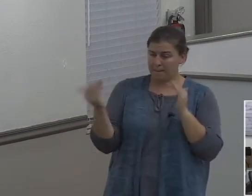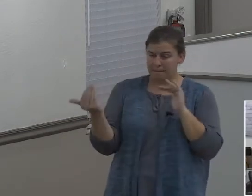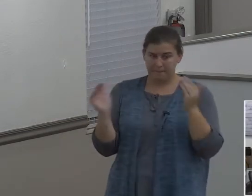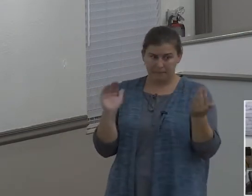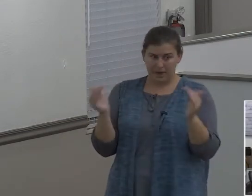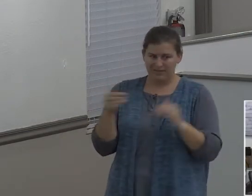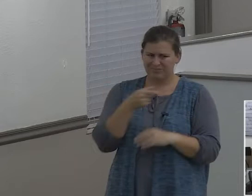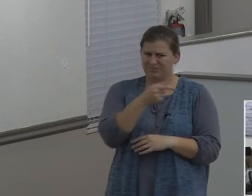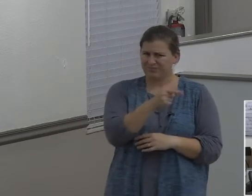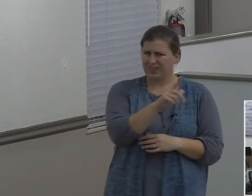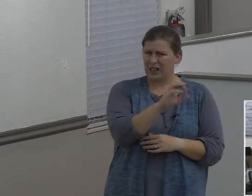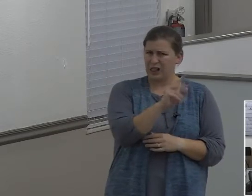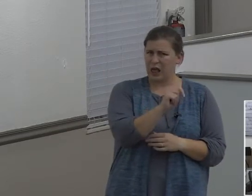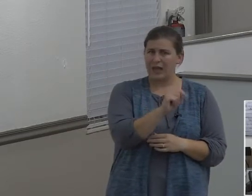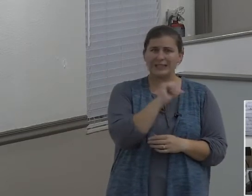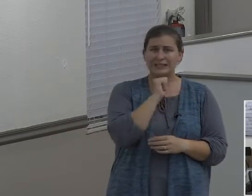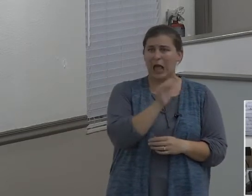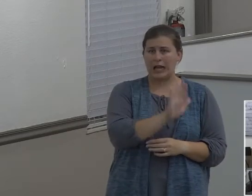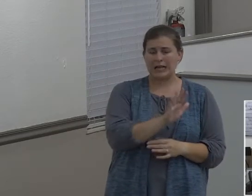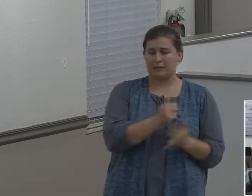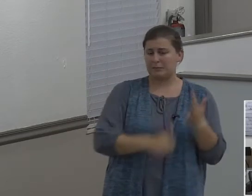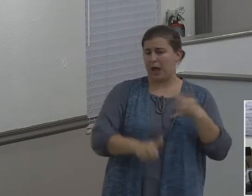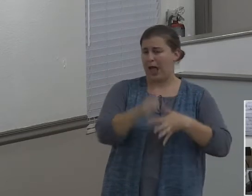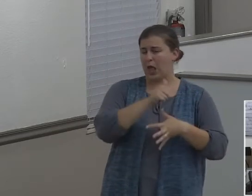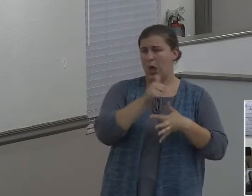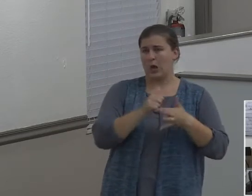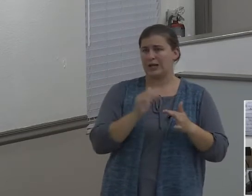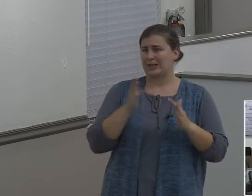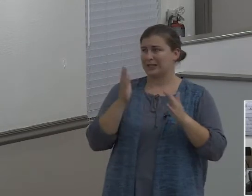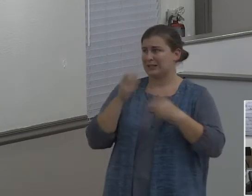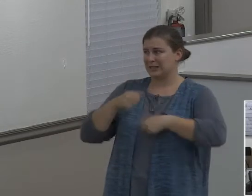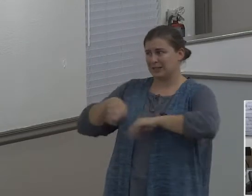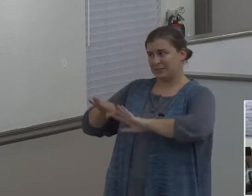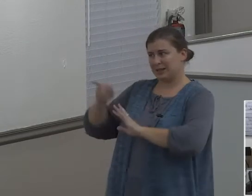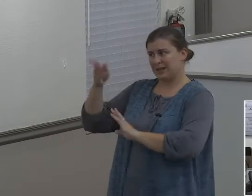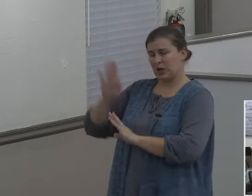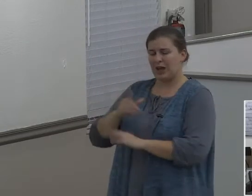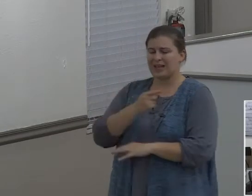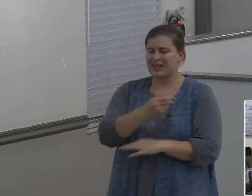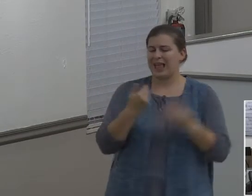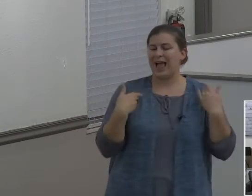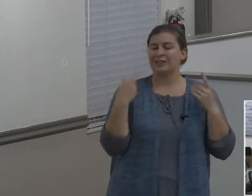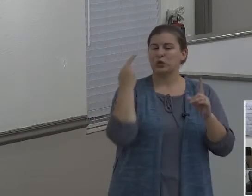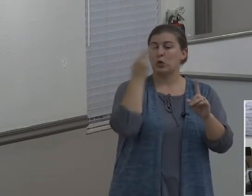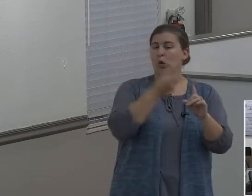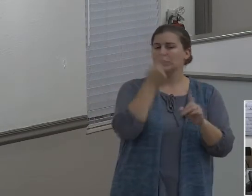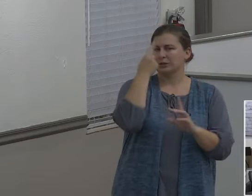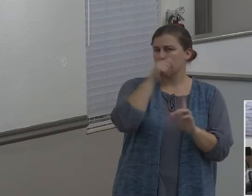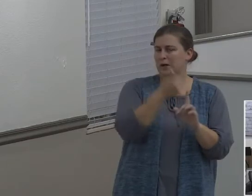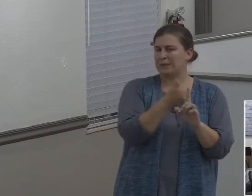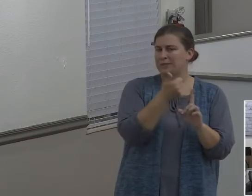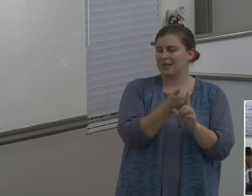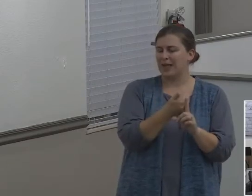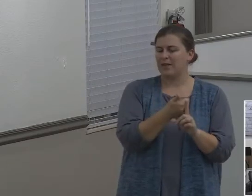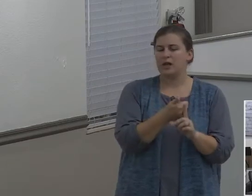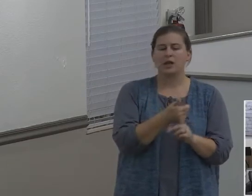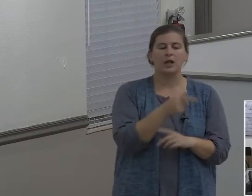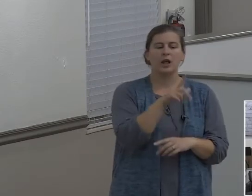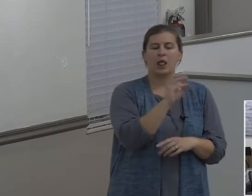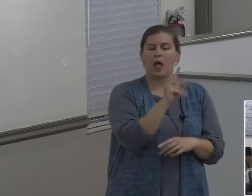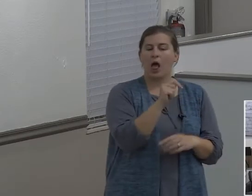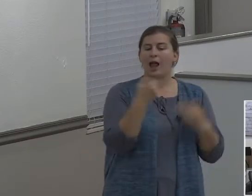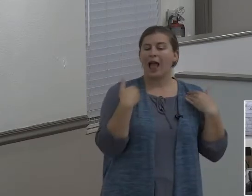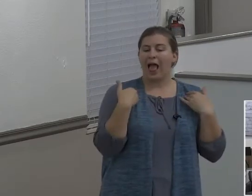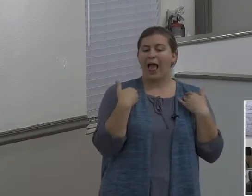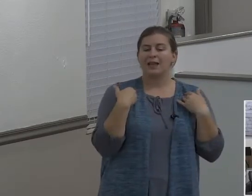priority to be in submission to God. He's got other goals in life. Genesis 13, 5 said, Lot also which went with Abram had flocks and herds and tans.